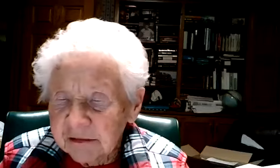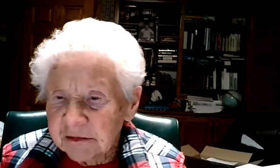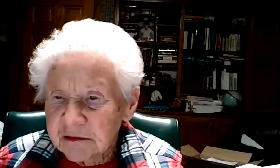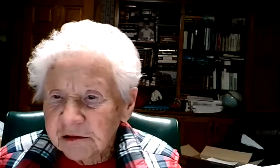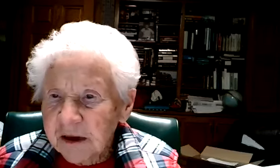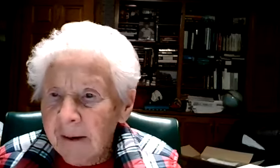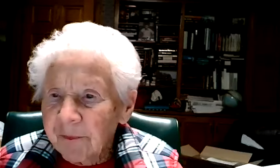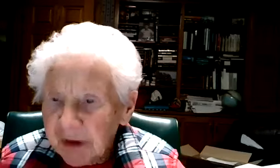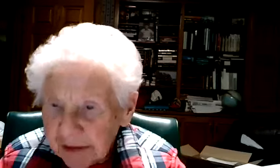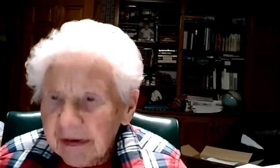hot chocolate